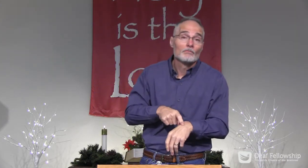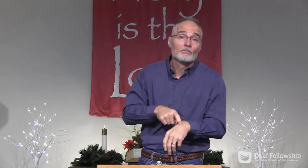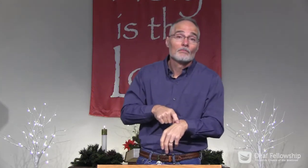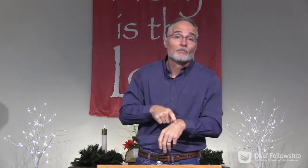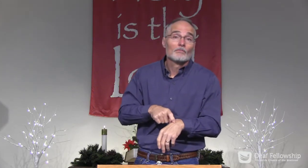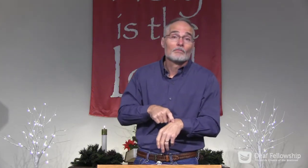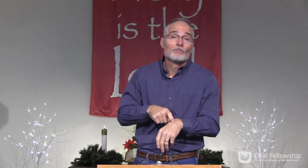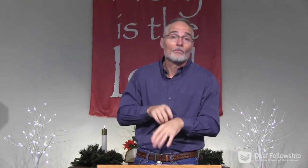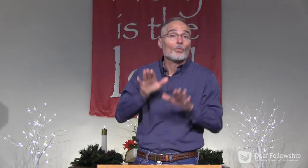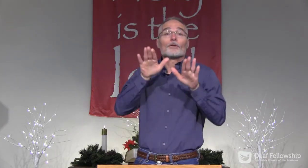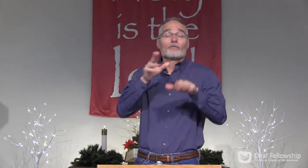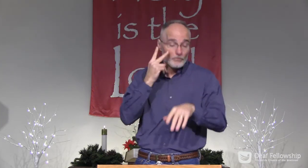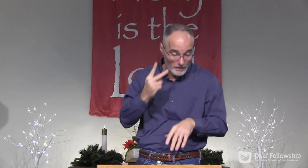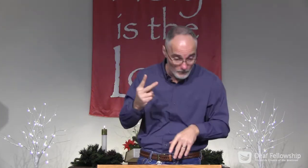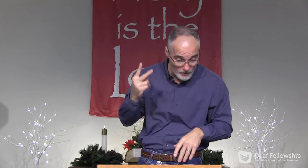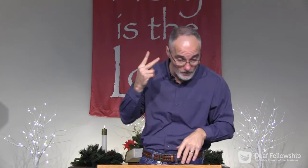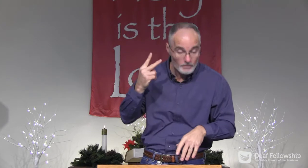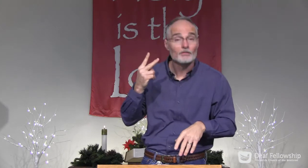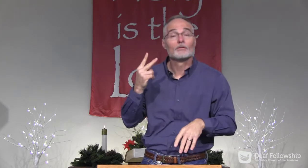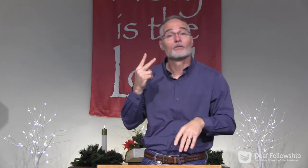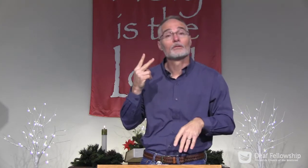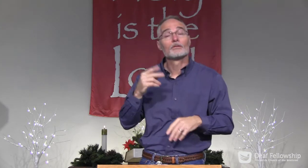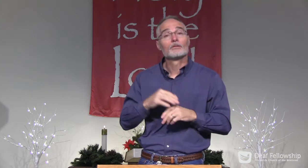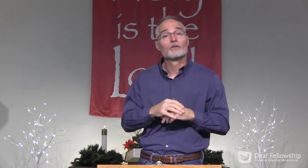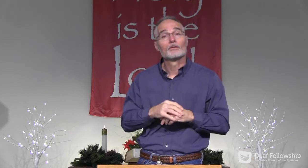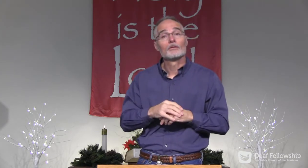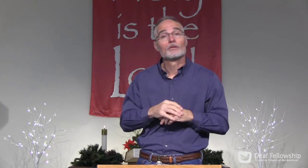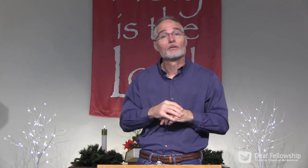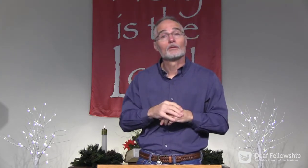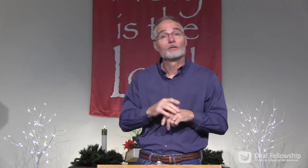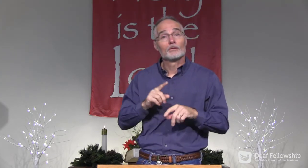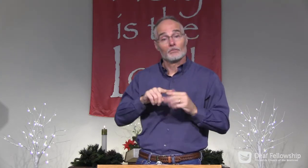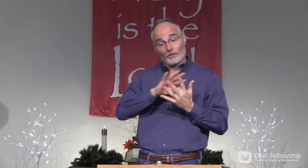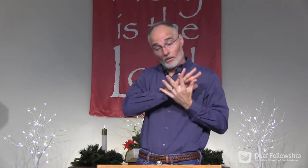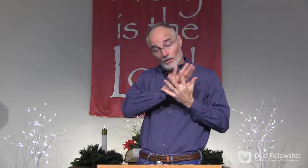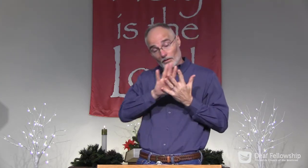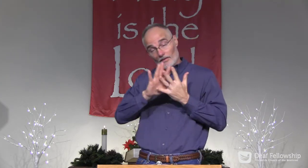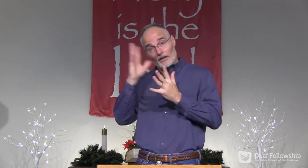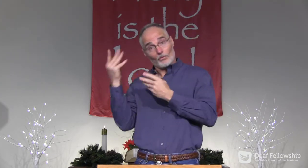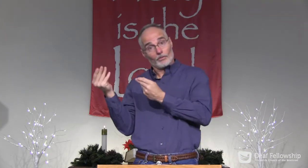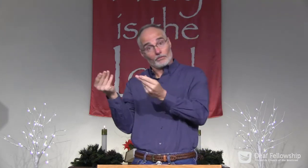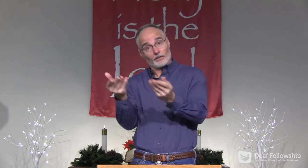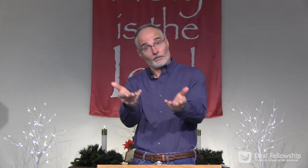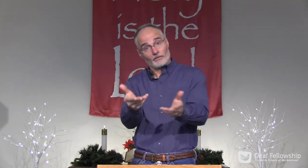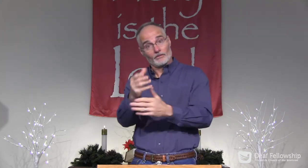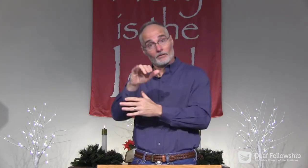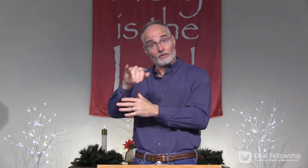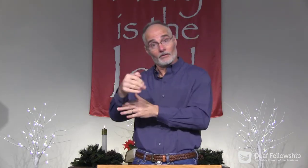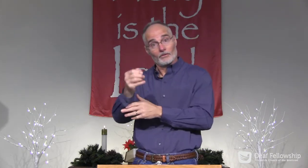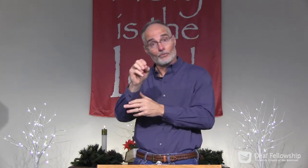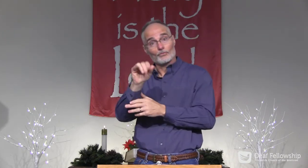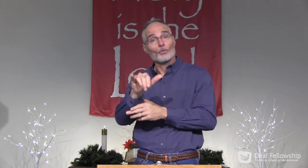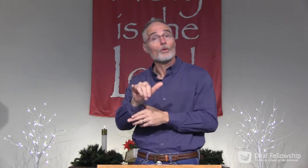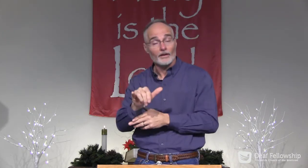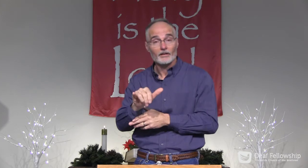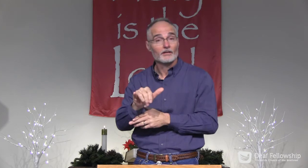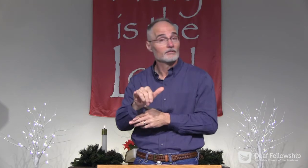doesn't matter. And you may have a great time doing it. You may create wonderful memories in doing so. But all of that